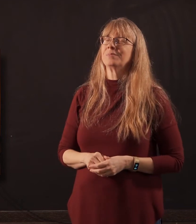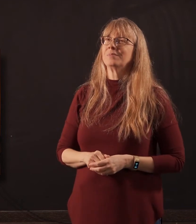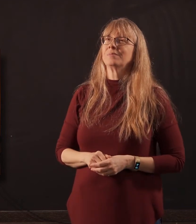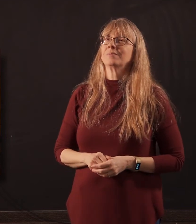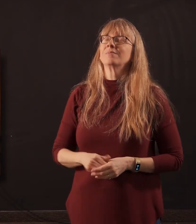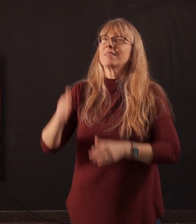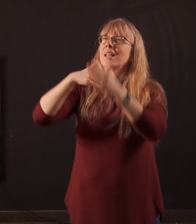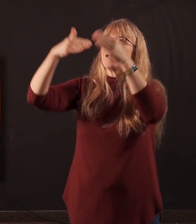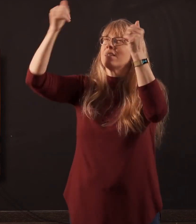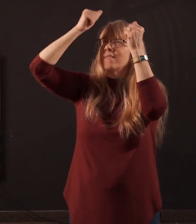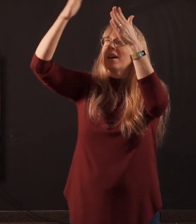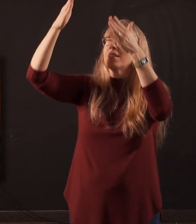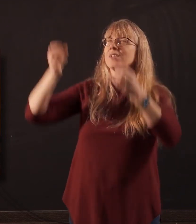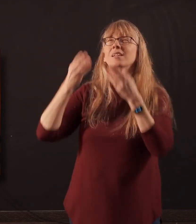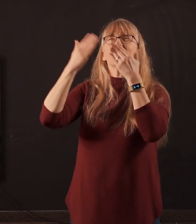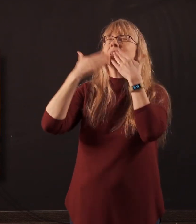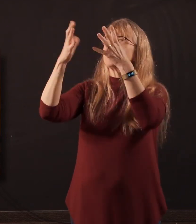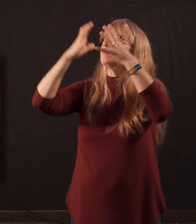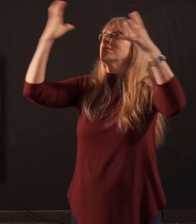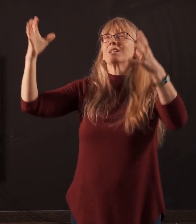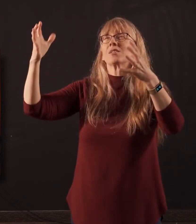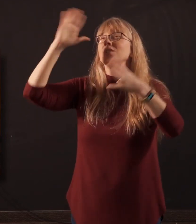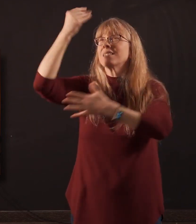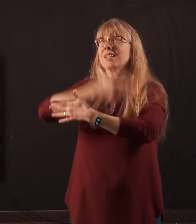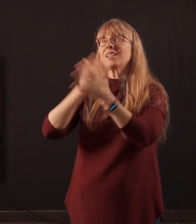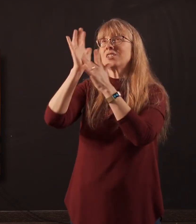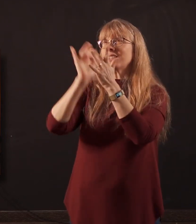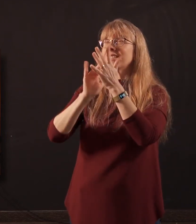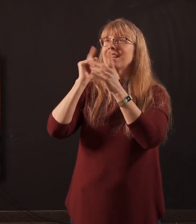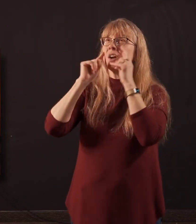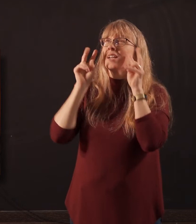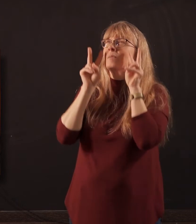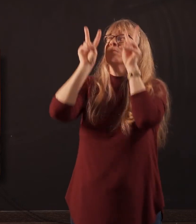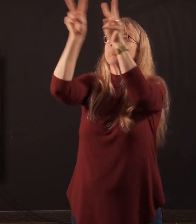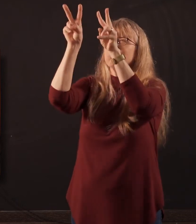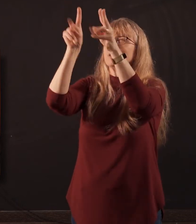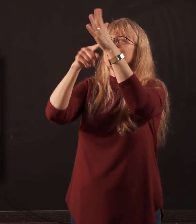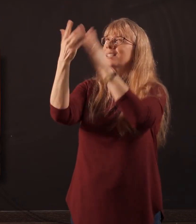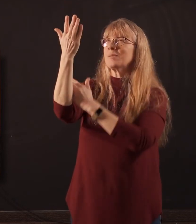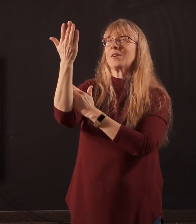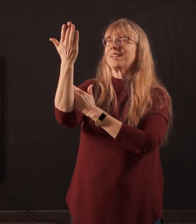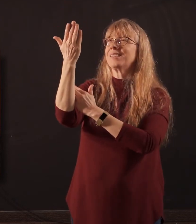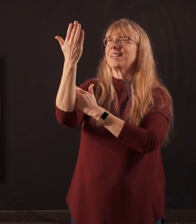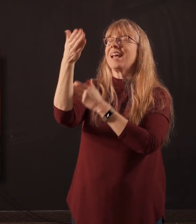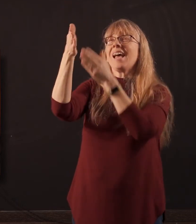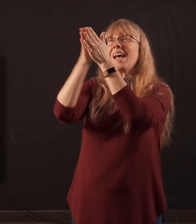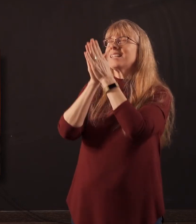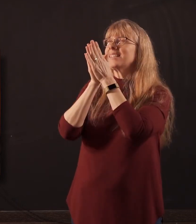Heavenly Father, give you great thanks for your son, Jesus. And we lift our eyes to you this morning, asking that you would go